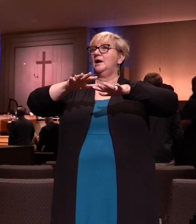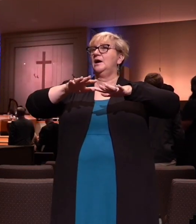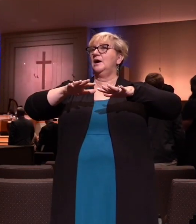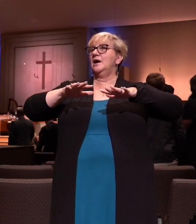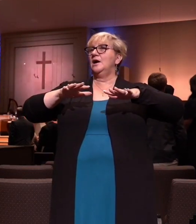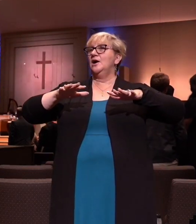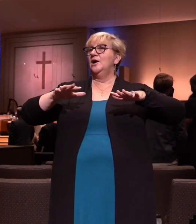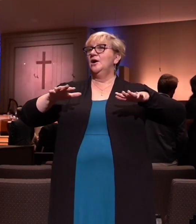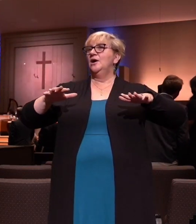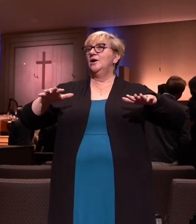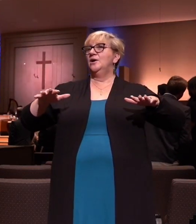the Spirit of comes down. Amen.